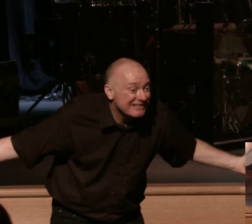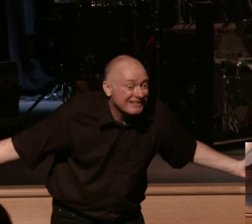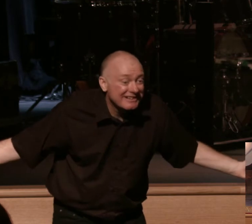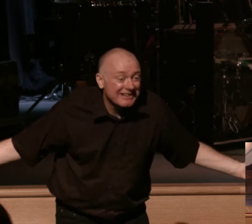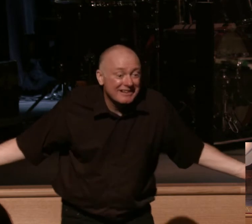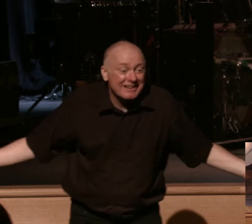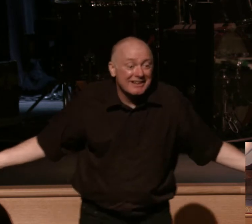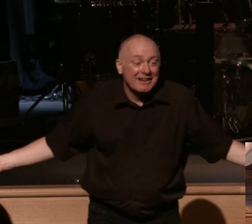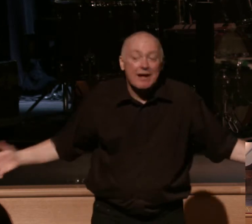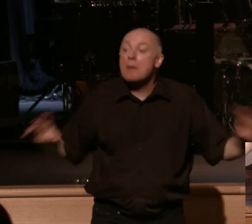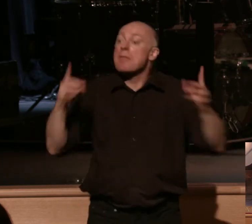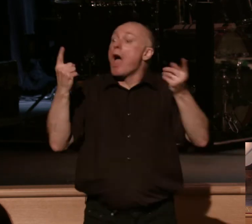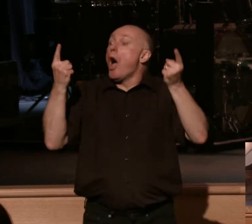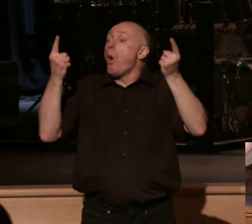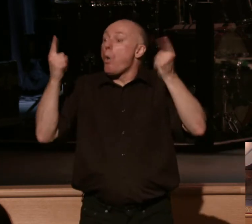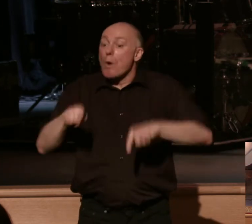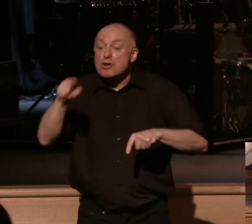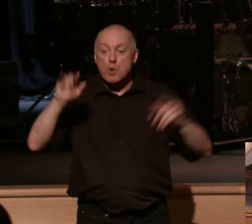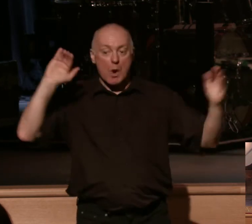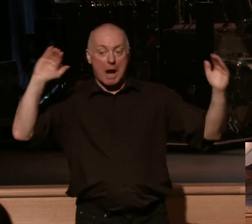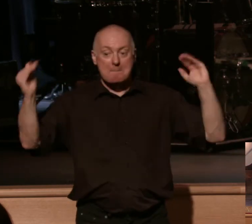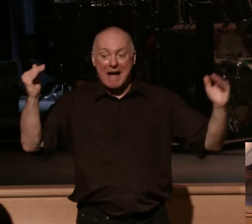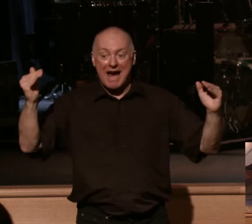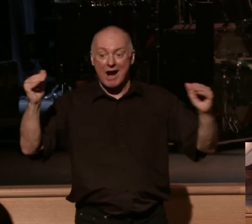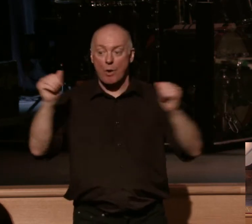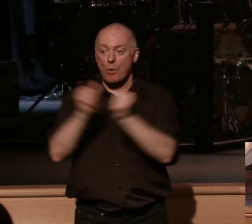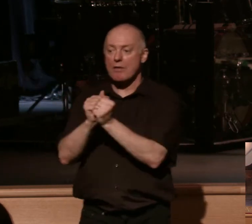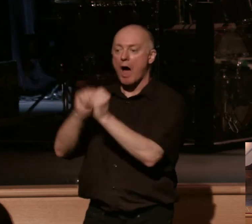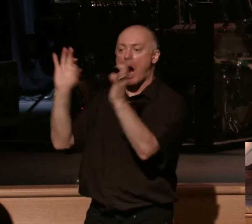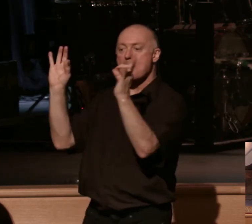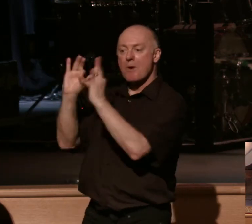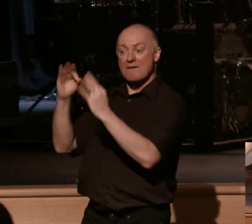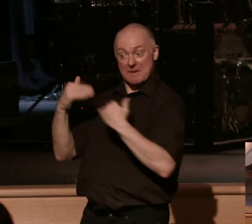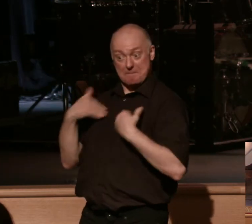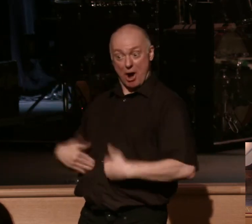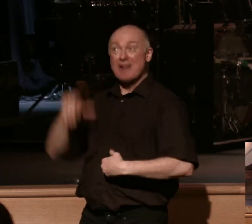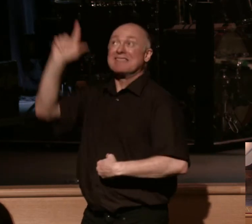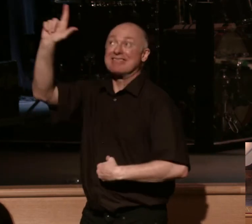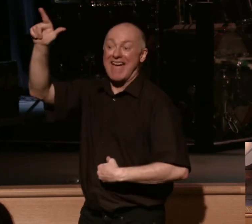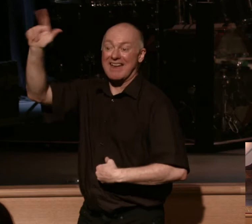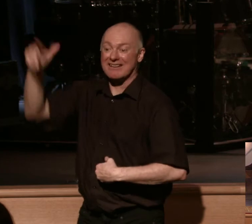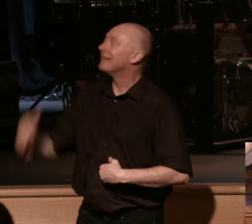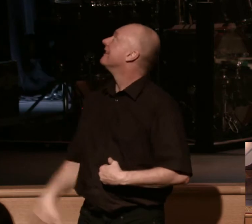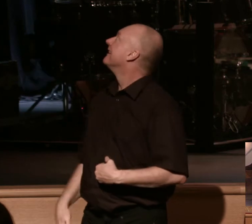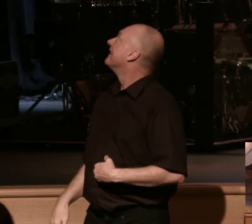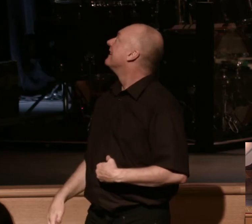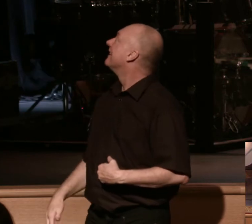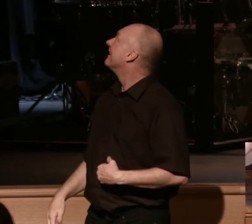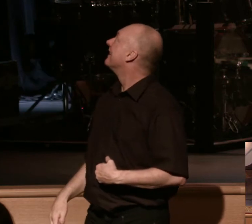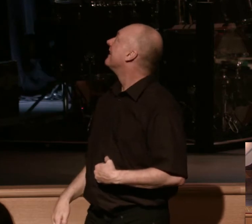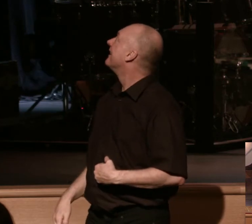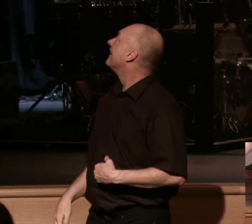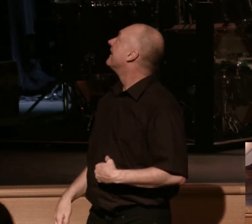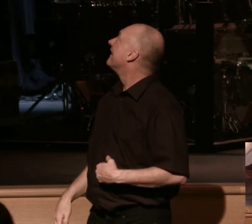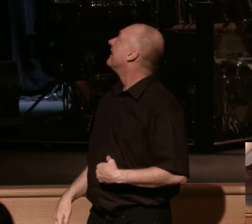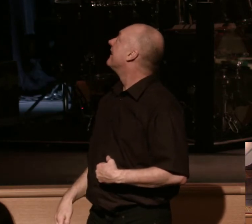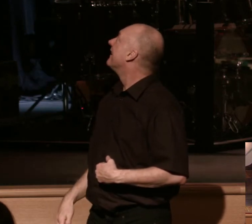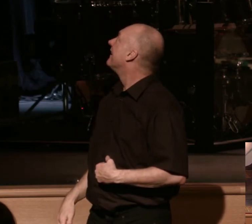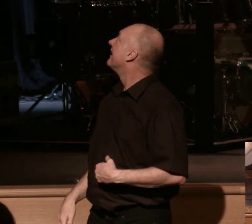Now when you compare it with our resurrection body, this is an insufficient comparison, but it helps a little bit. Here's our resurrection body right here,